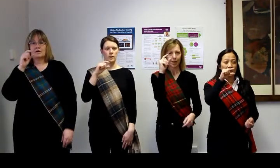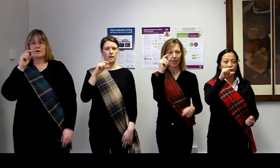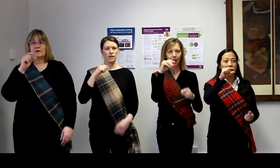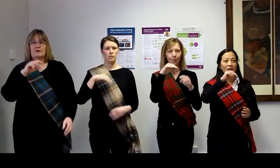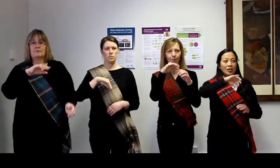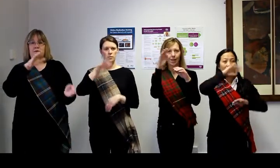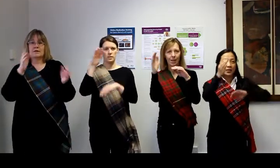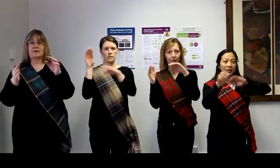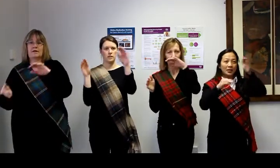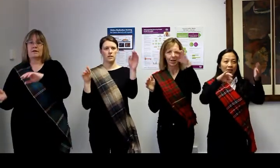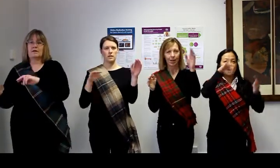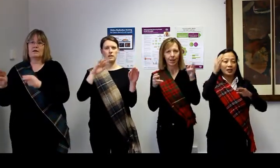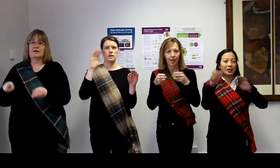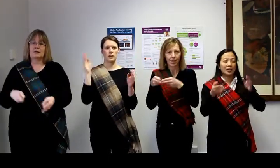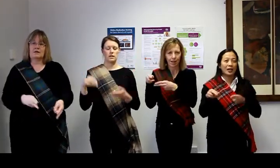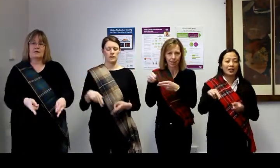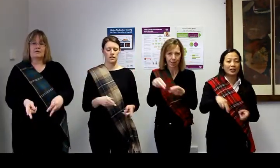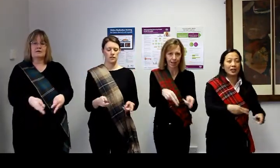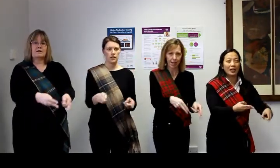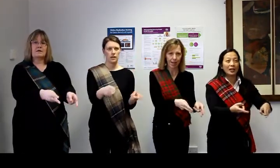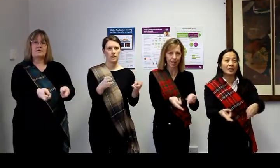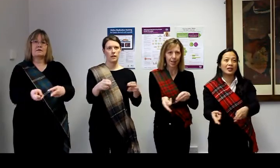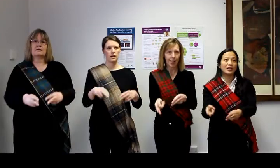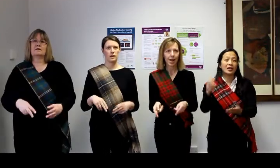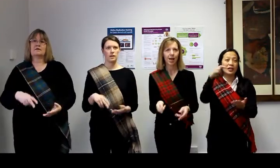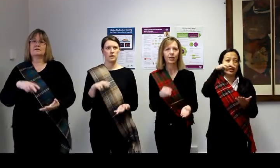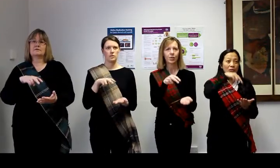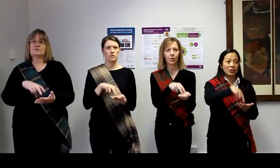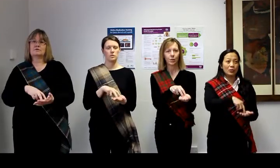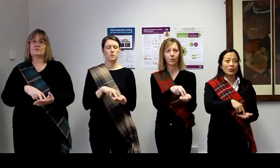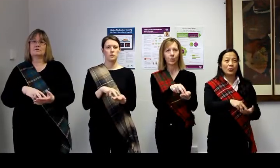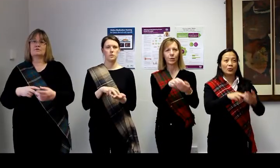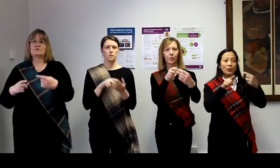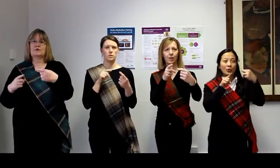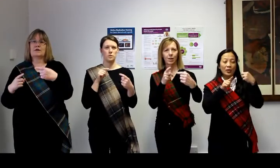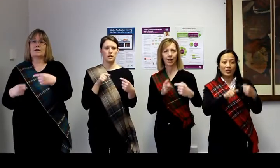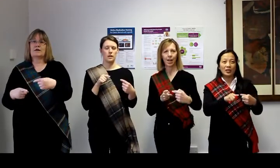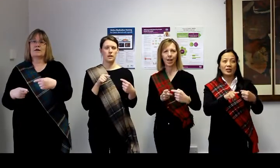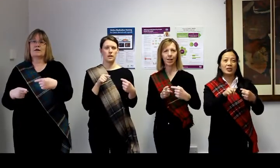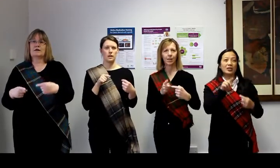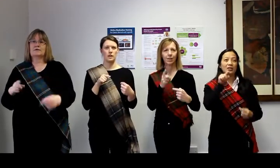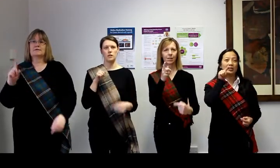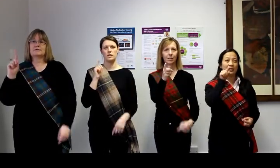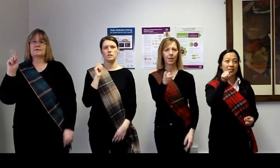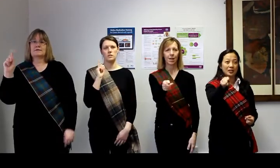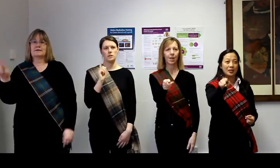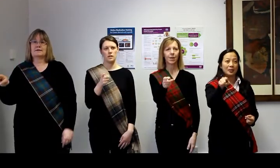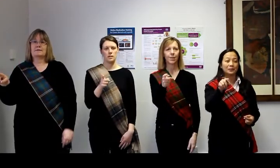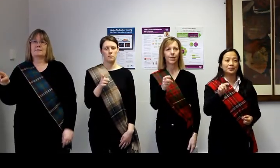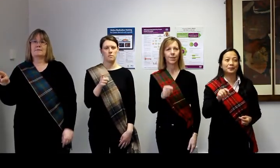betilled under them, and stood against them.